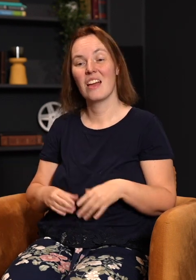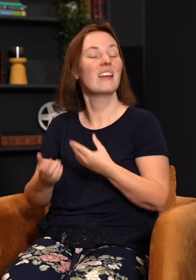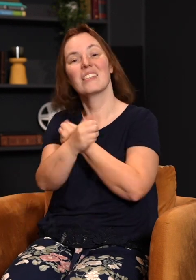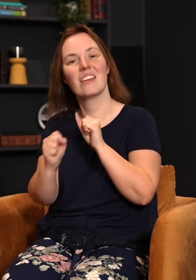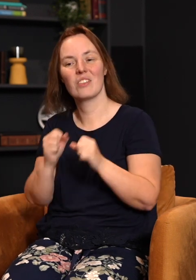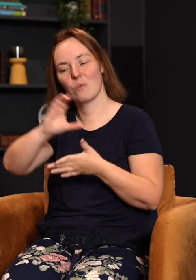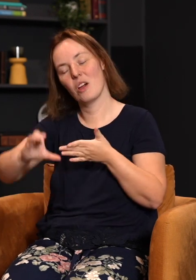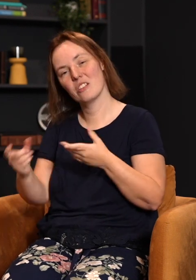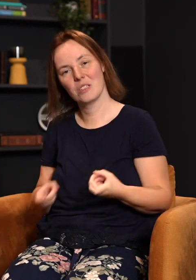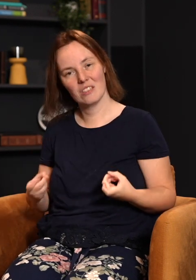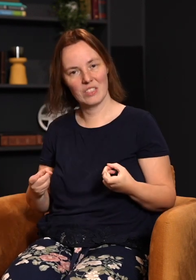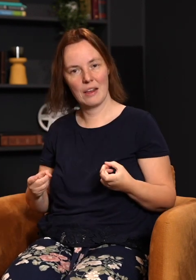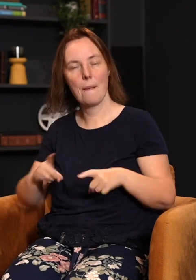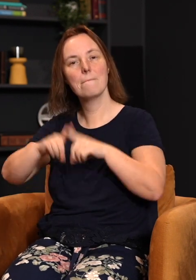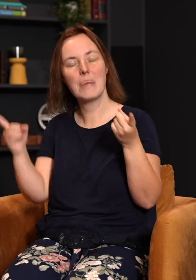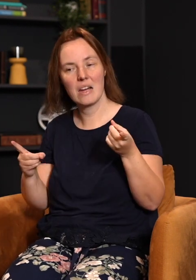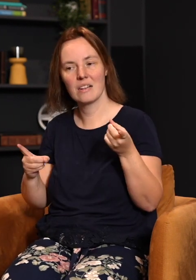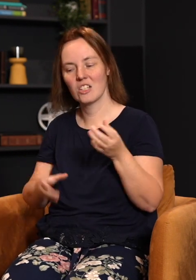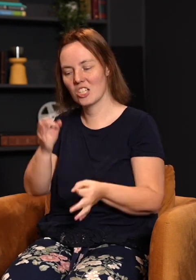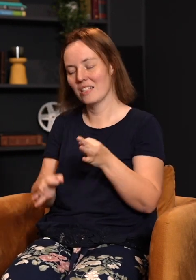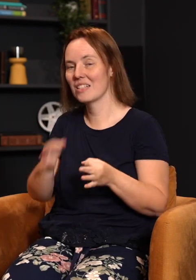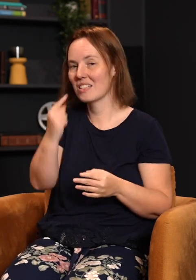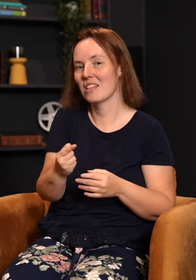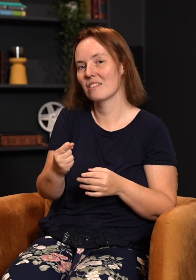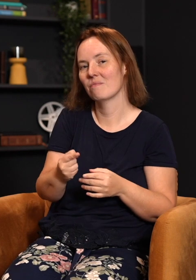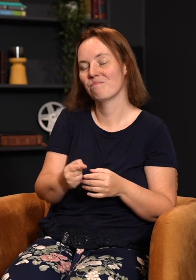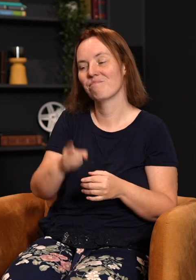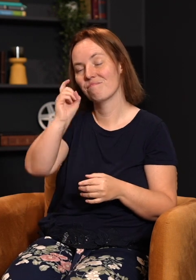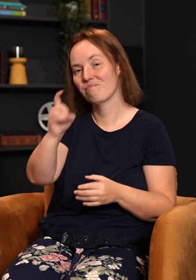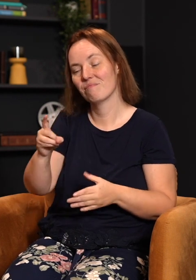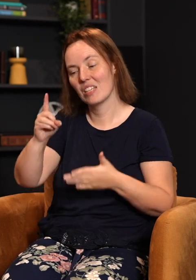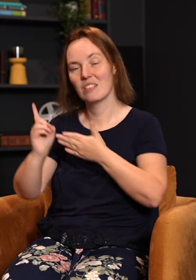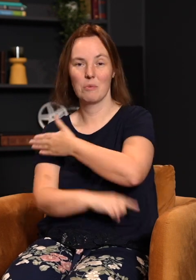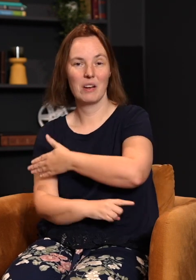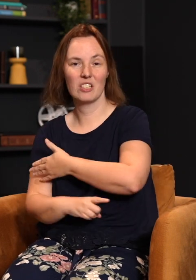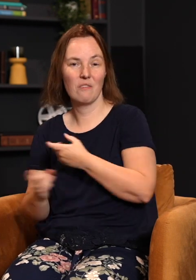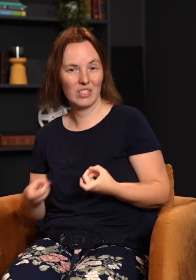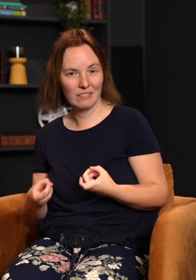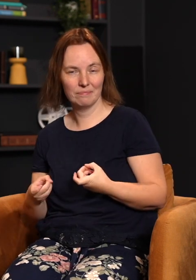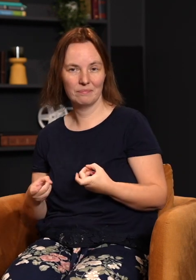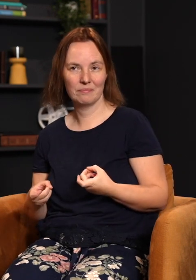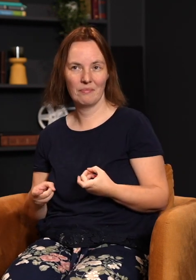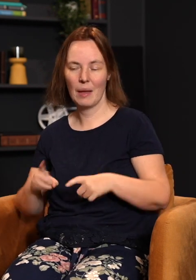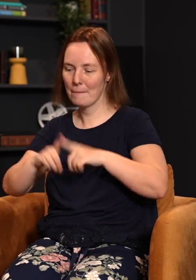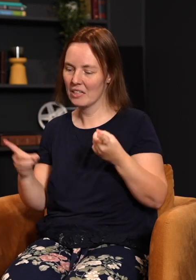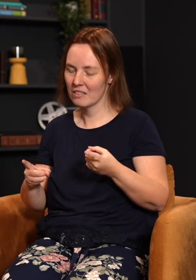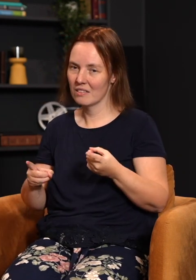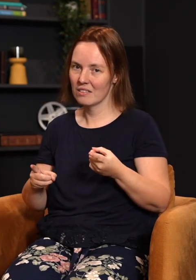consequences of our sin. But justice says, I must be punished for my sin. The problem is, the penalty